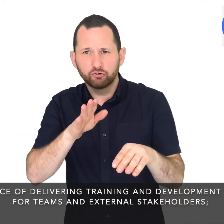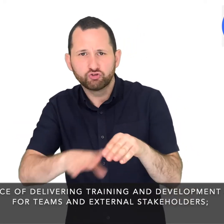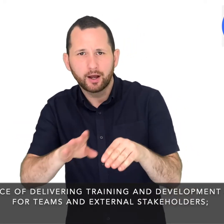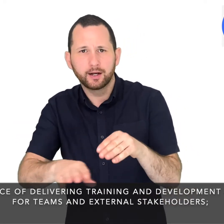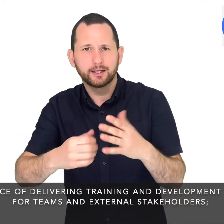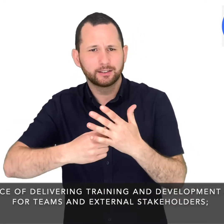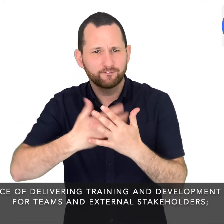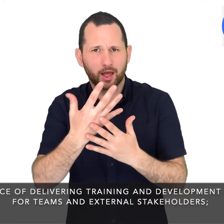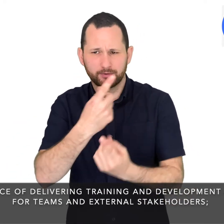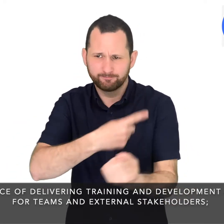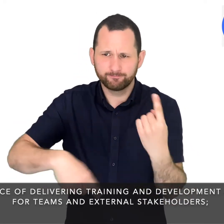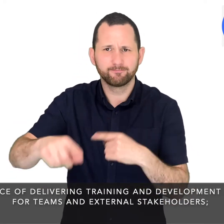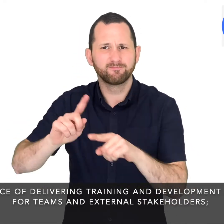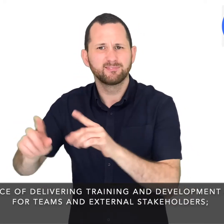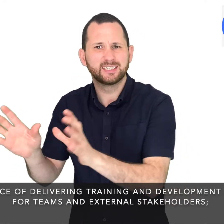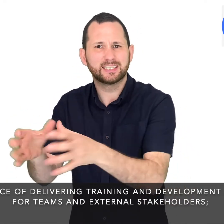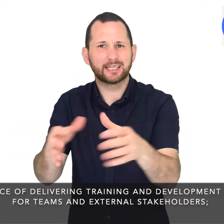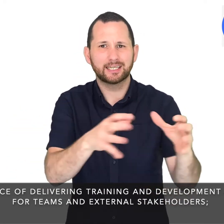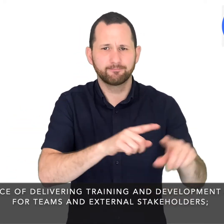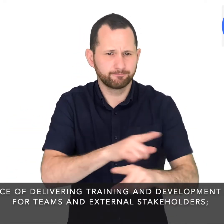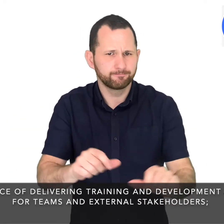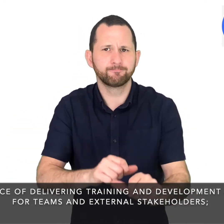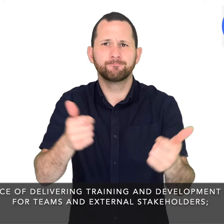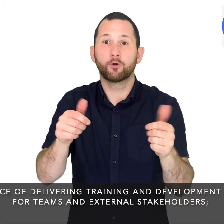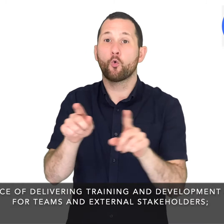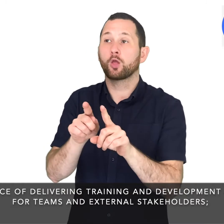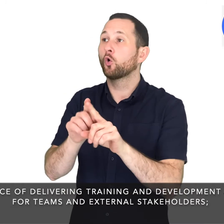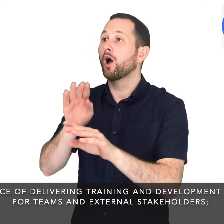development activity for teams and external stakeholders.